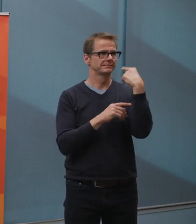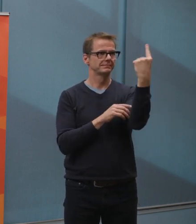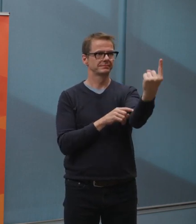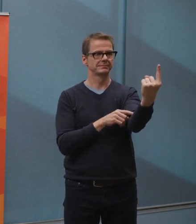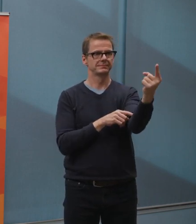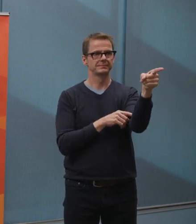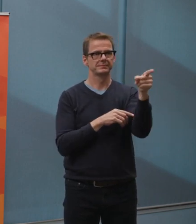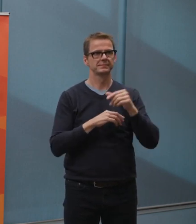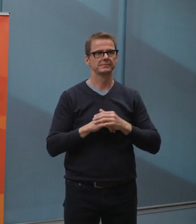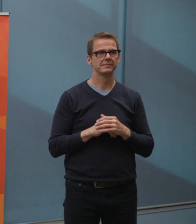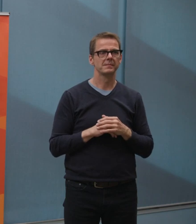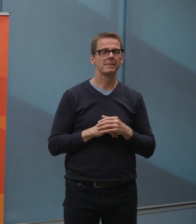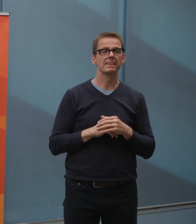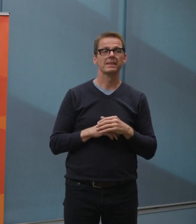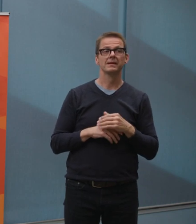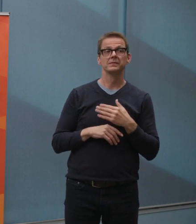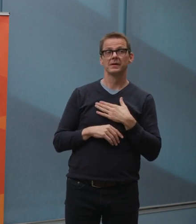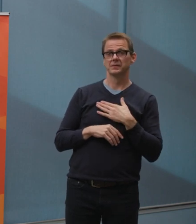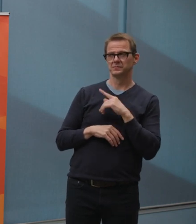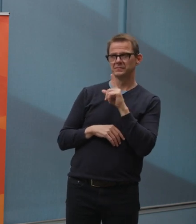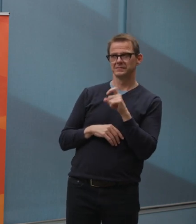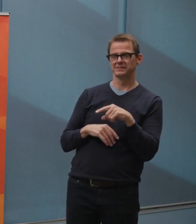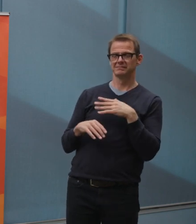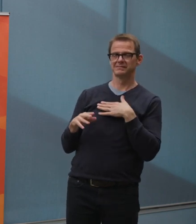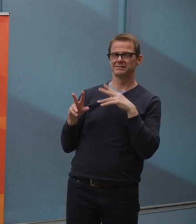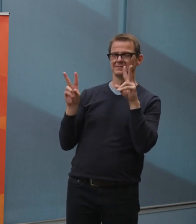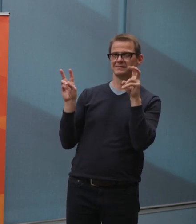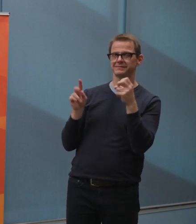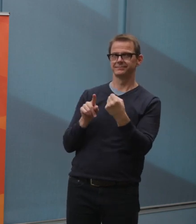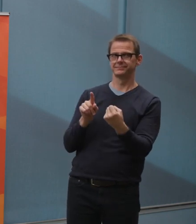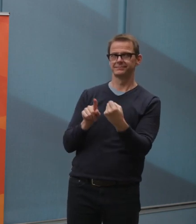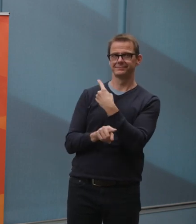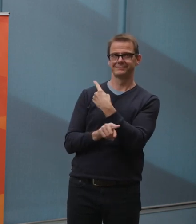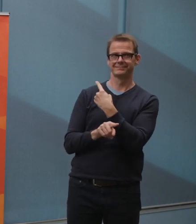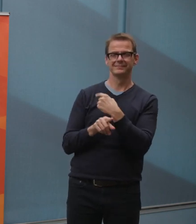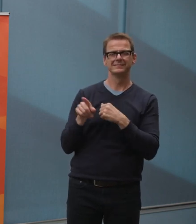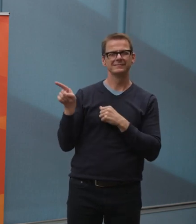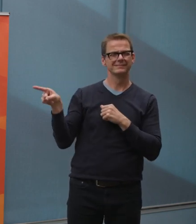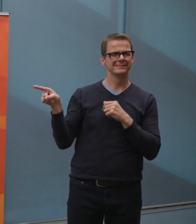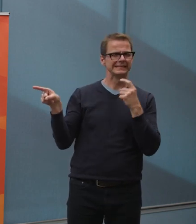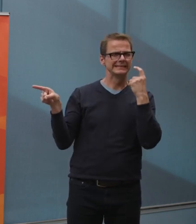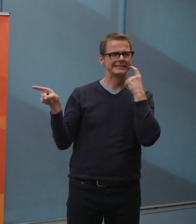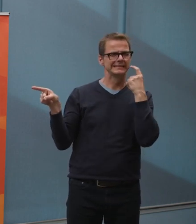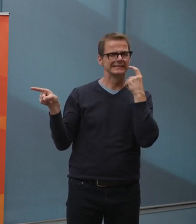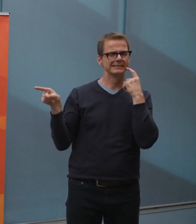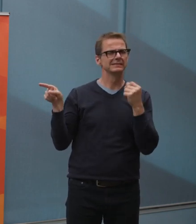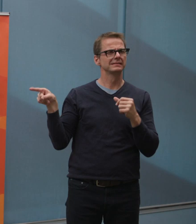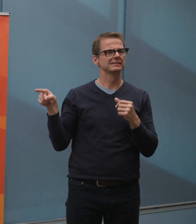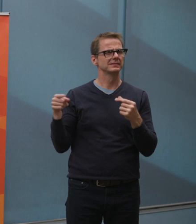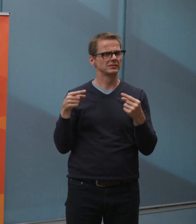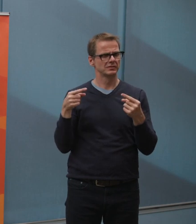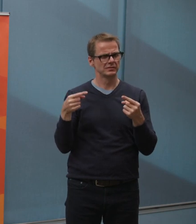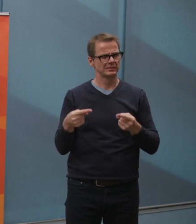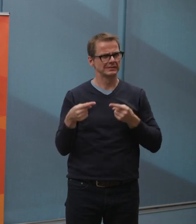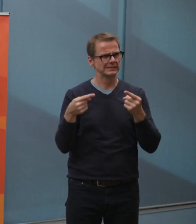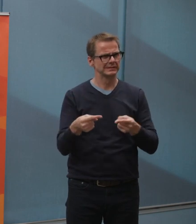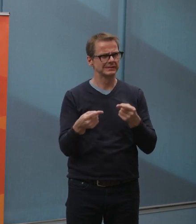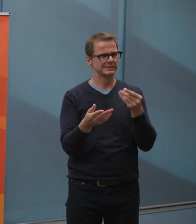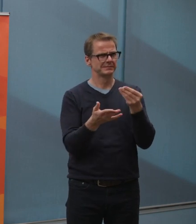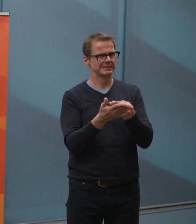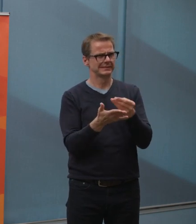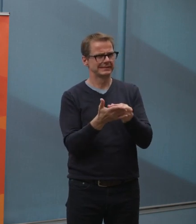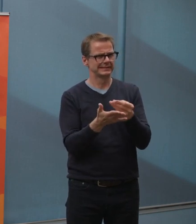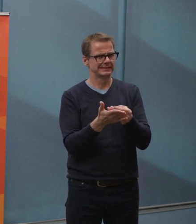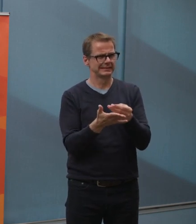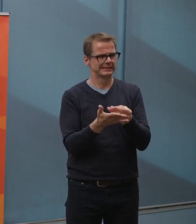here. You mentioned the trouble with the expenses and money during this report from the council next week about the